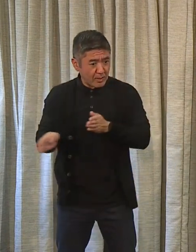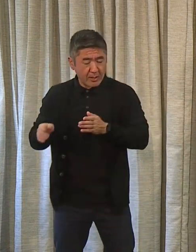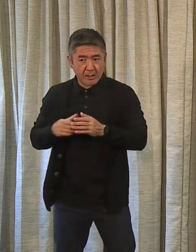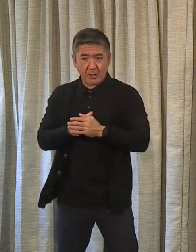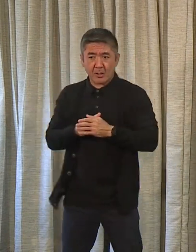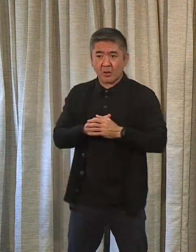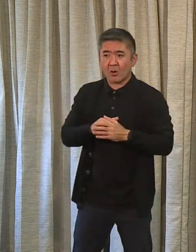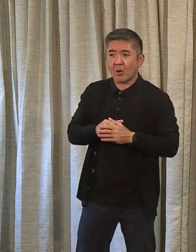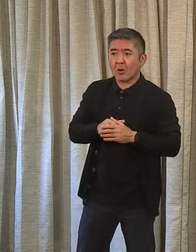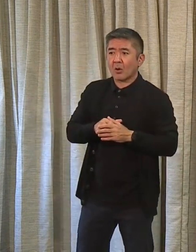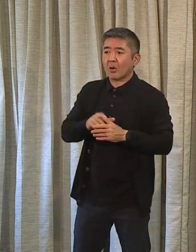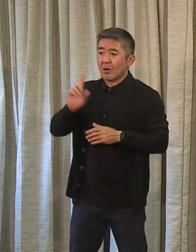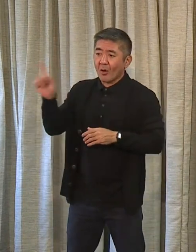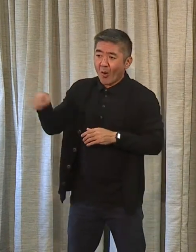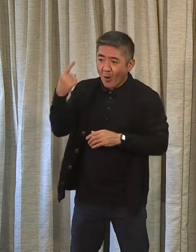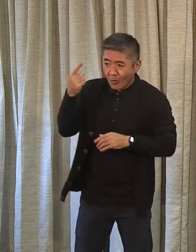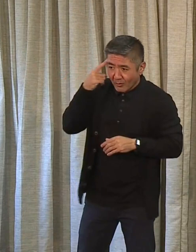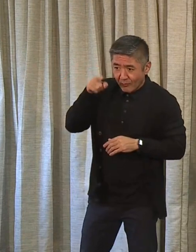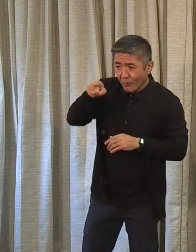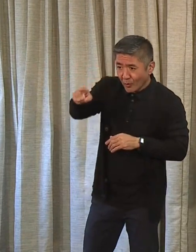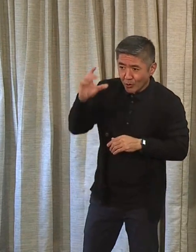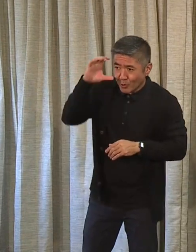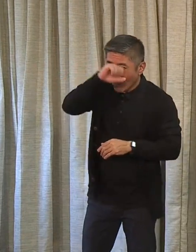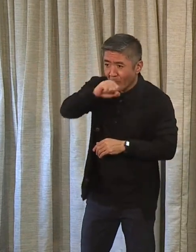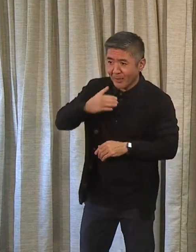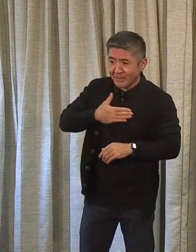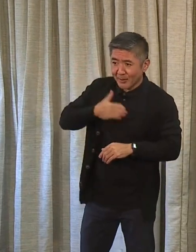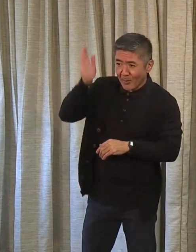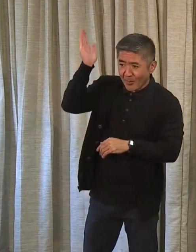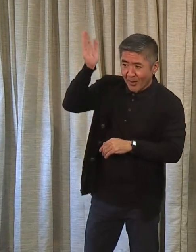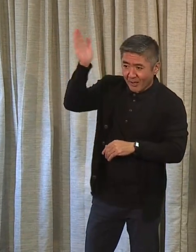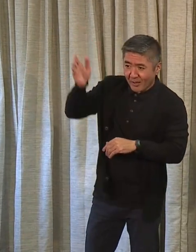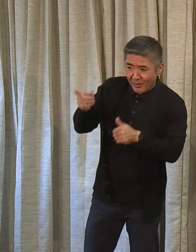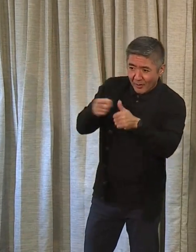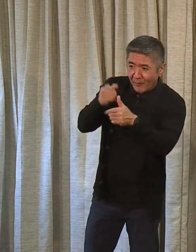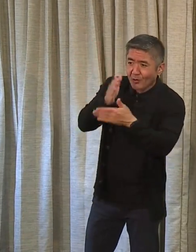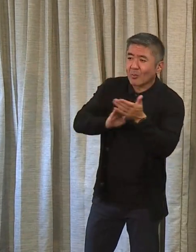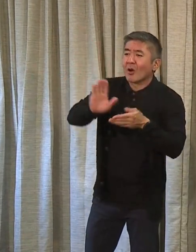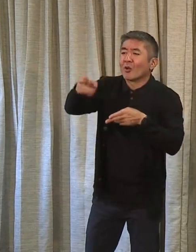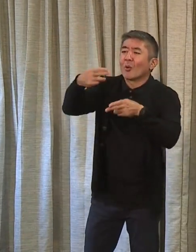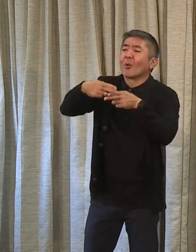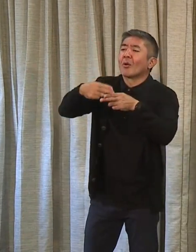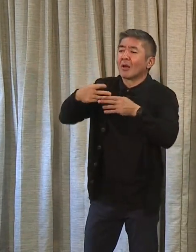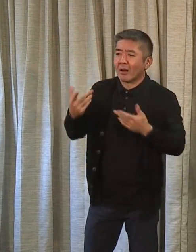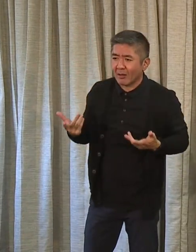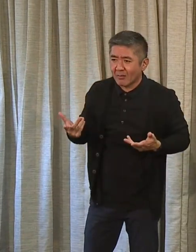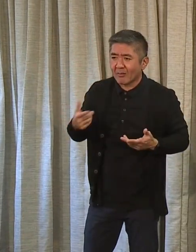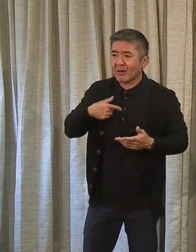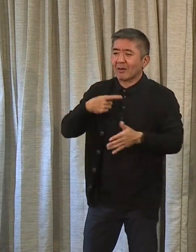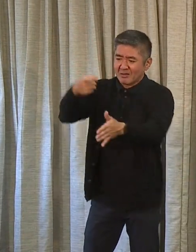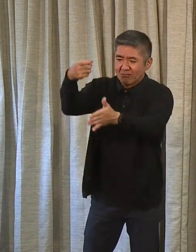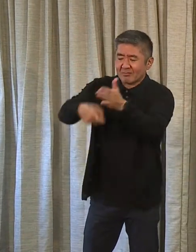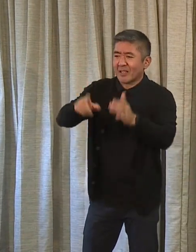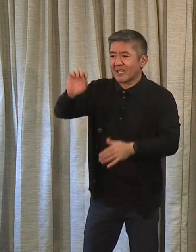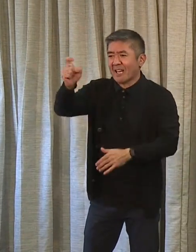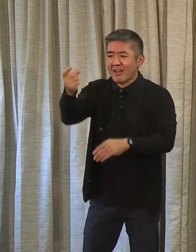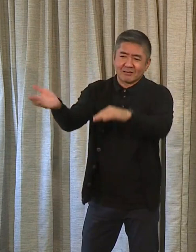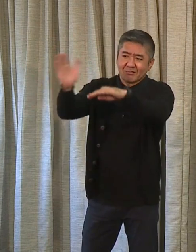Only for the reporters who missed the first part of this conference. I want their names and they're going to receive a special surcharge.